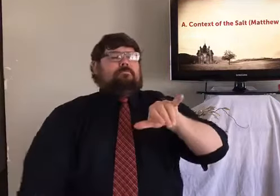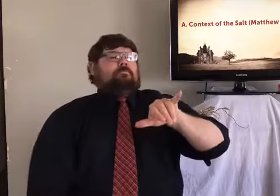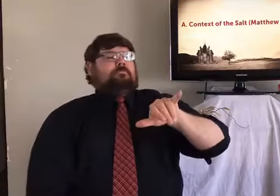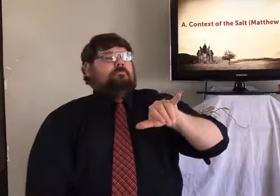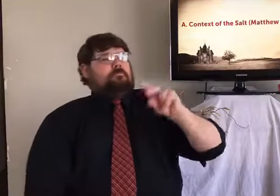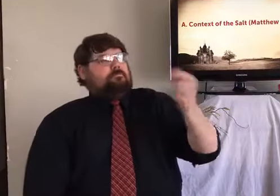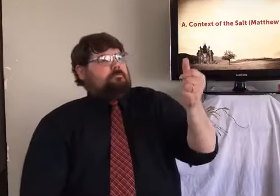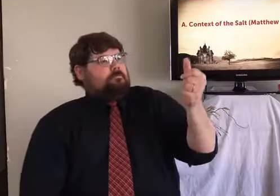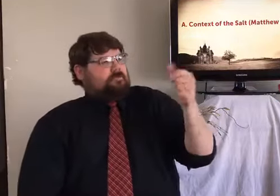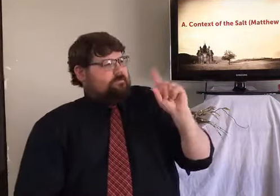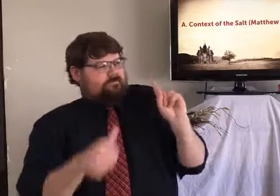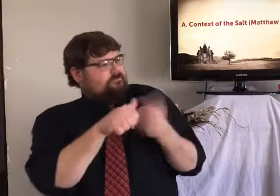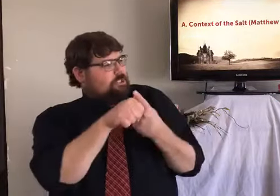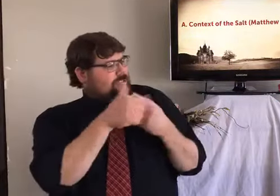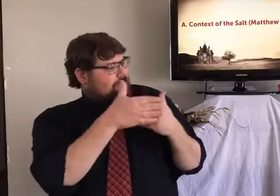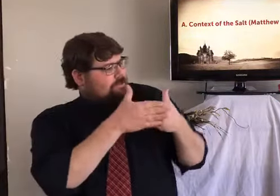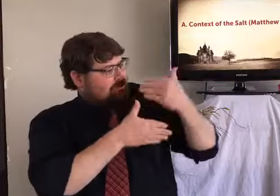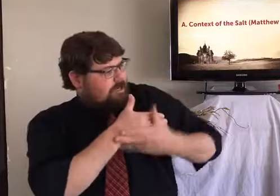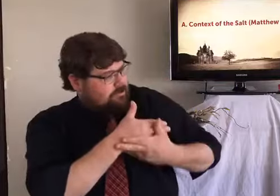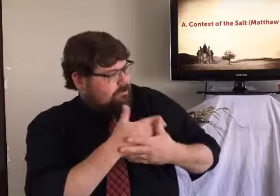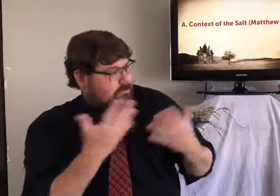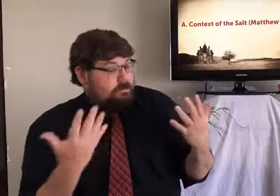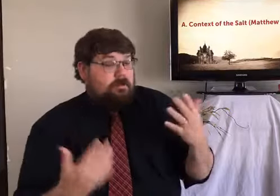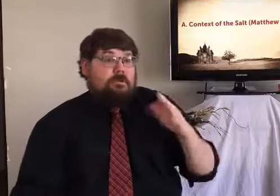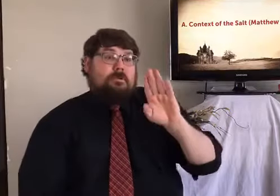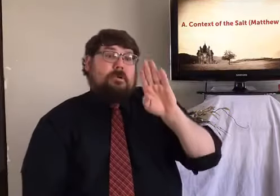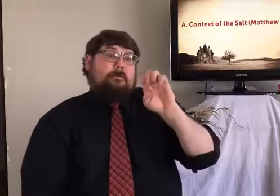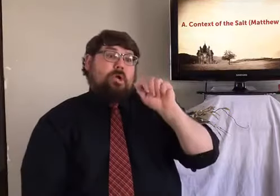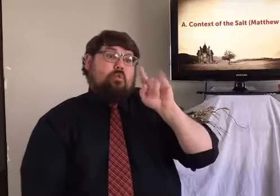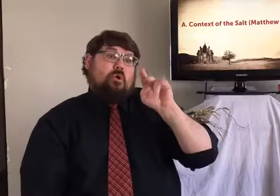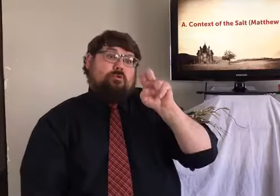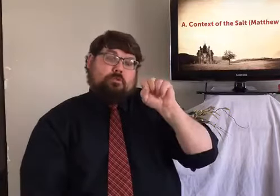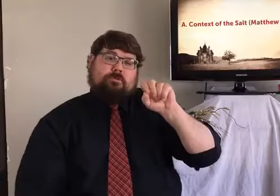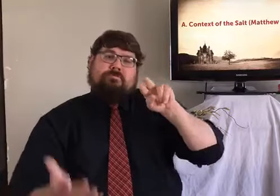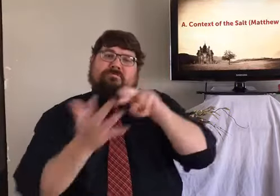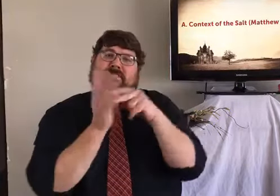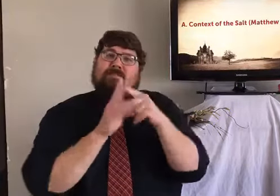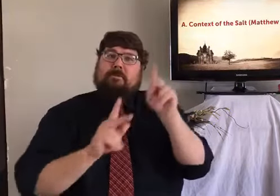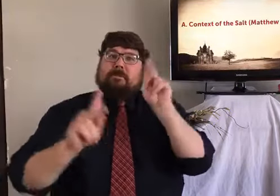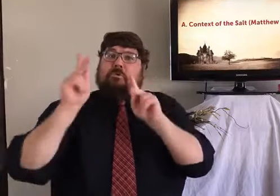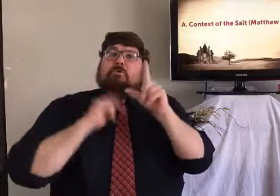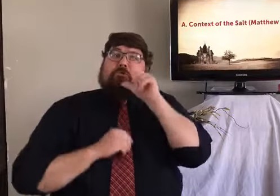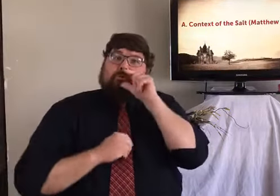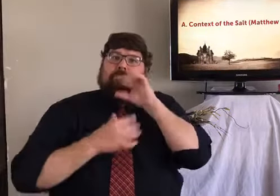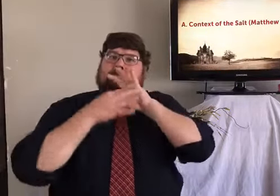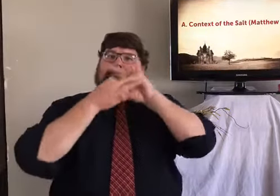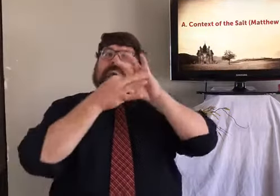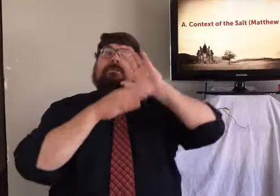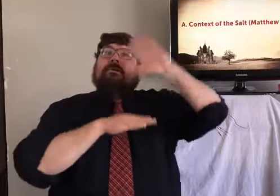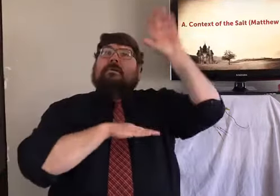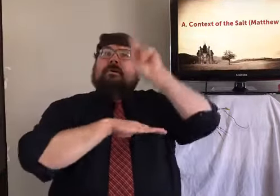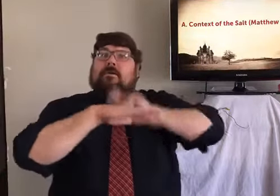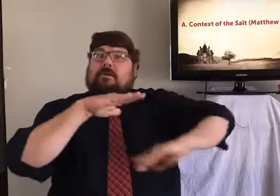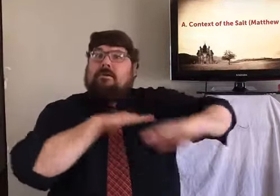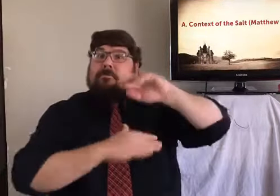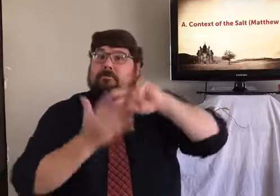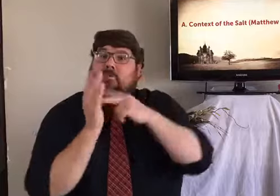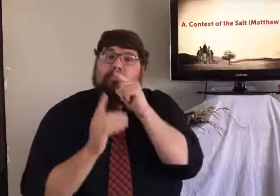You are the salt of the earth. That's a very quick transition to what he says next. After the beatitudes, that was